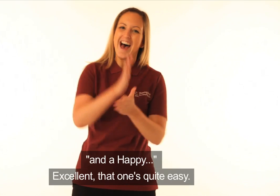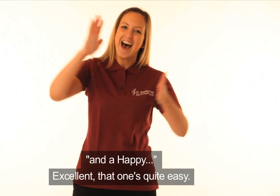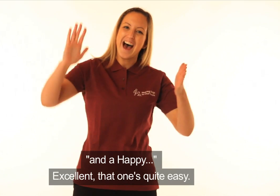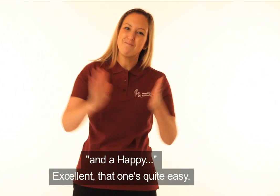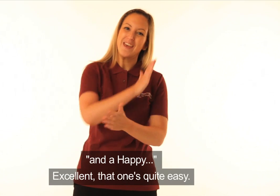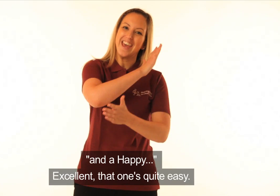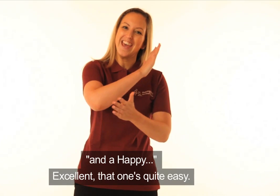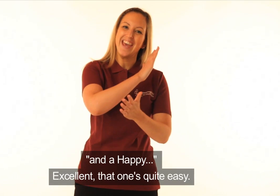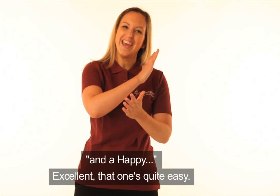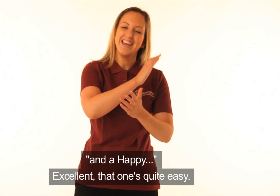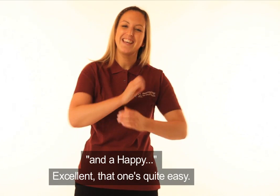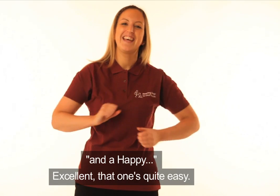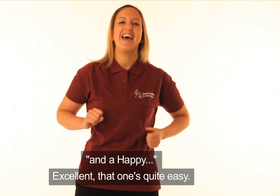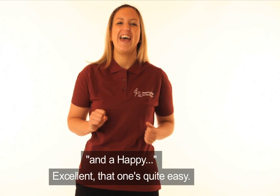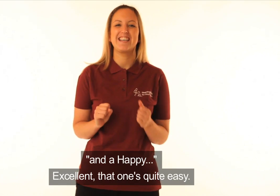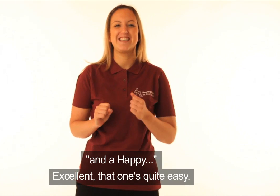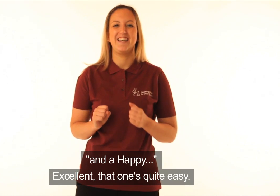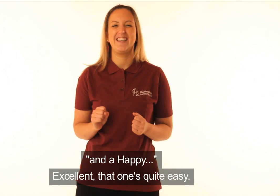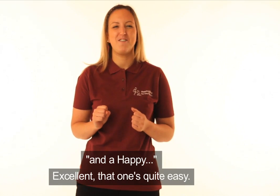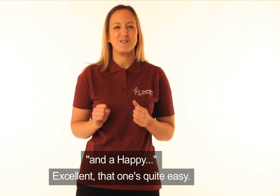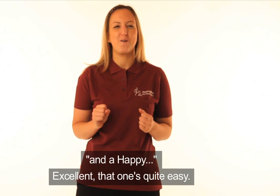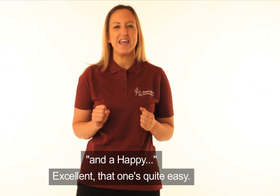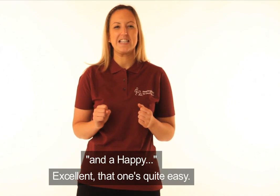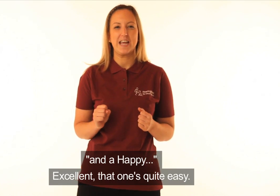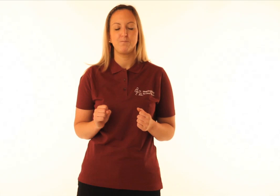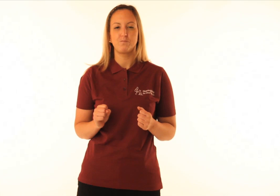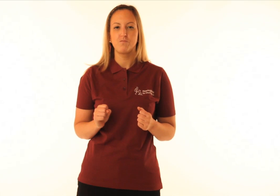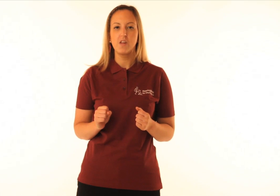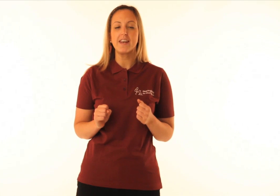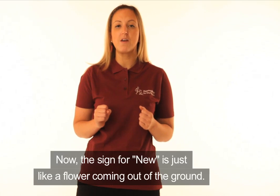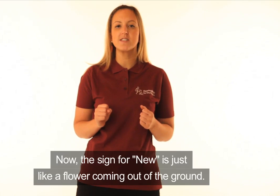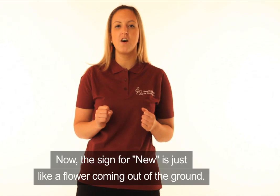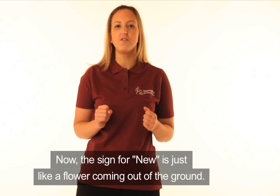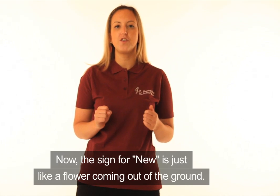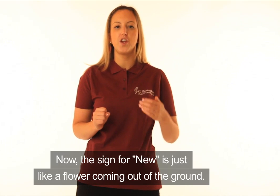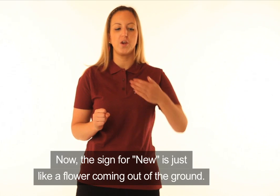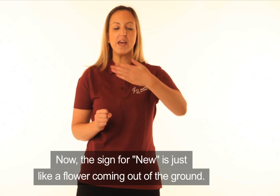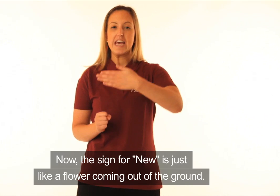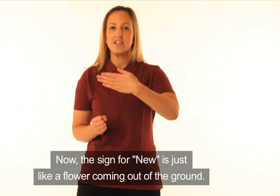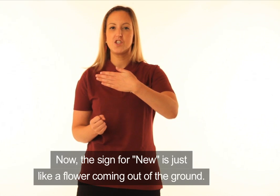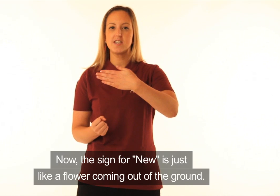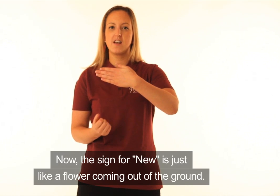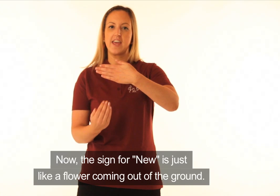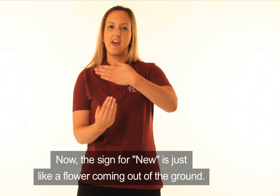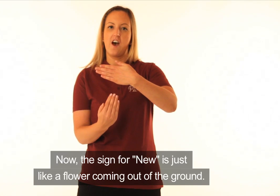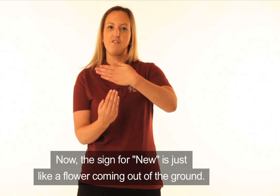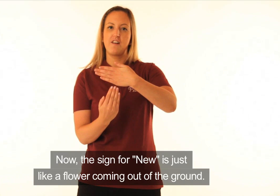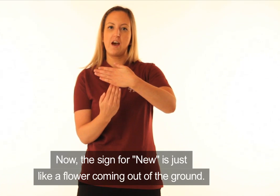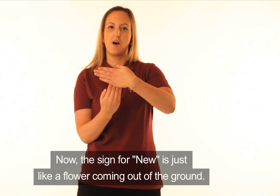happy... Excellent. That one's quite easy. Now the sign for New is just like a flower